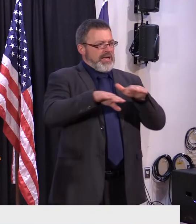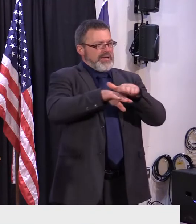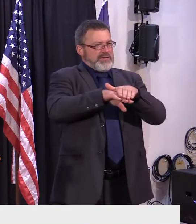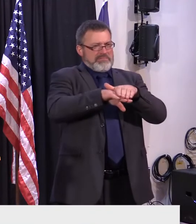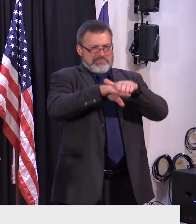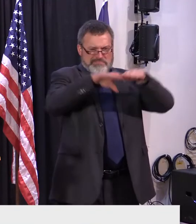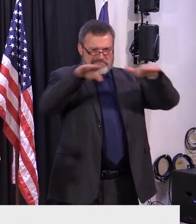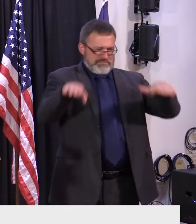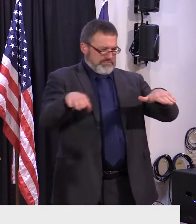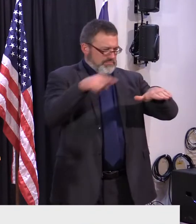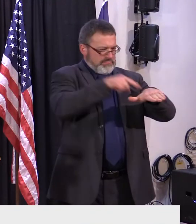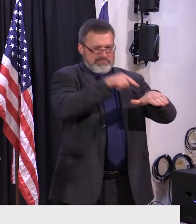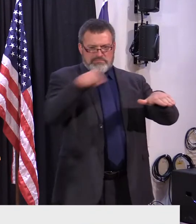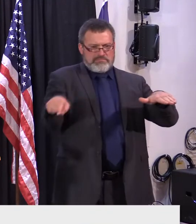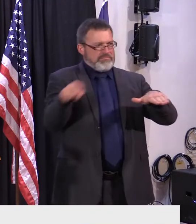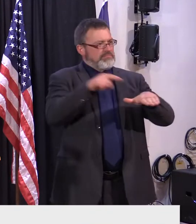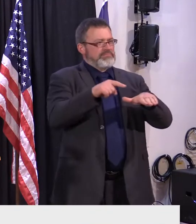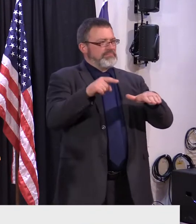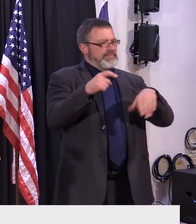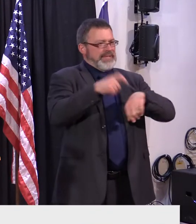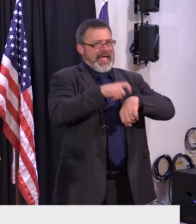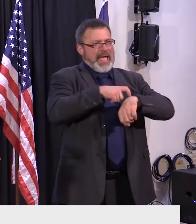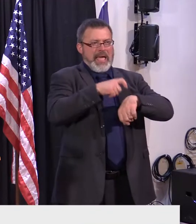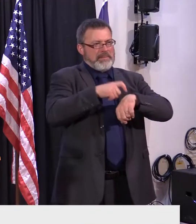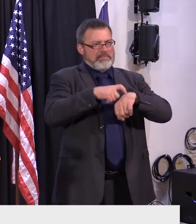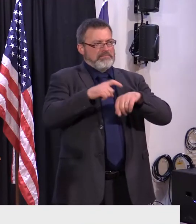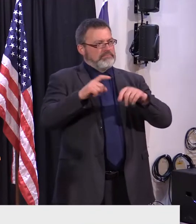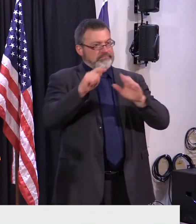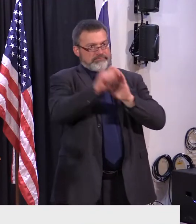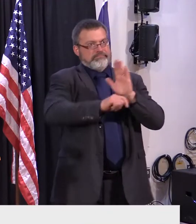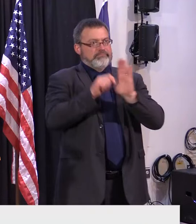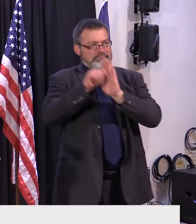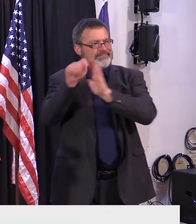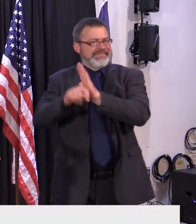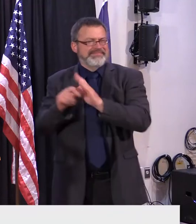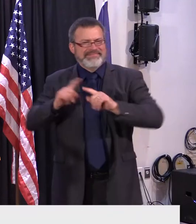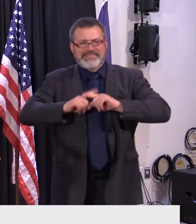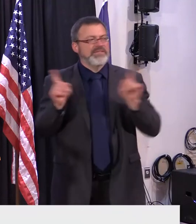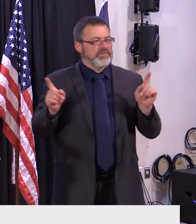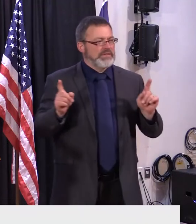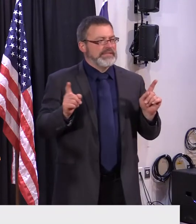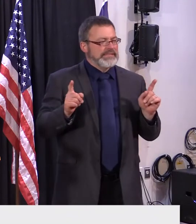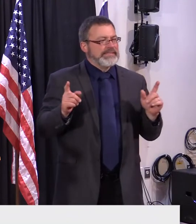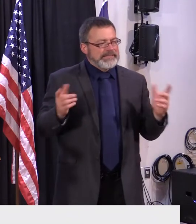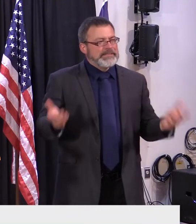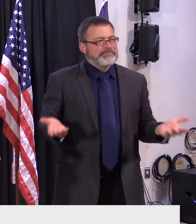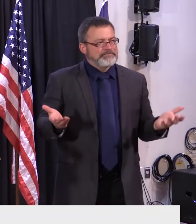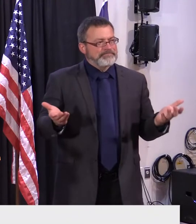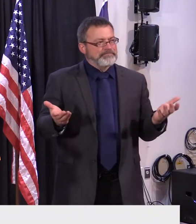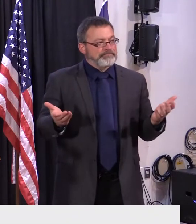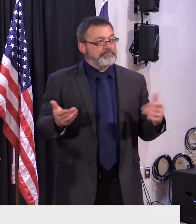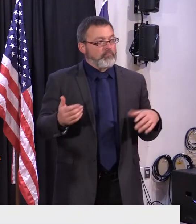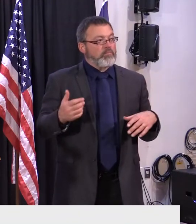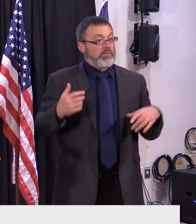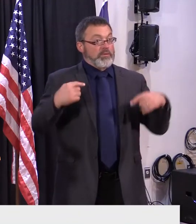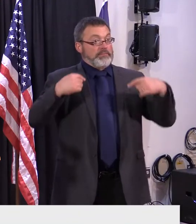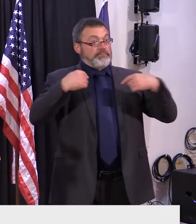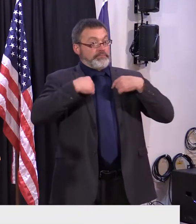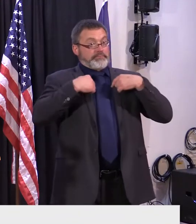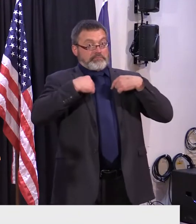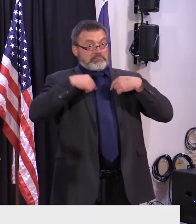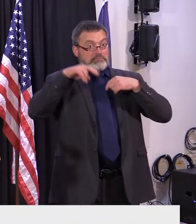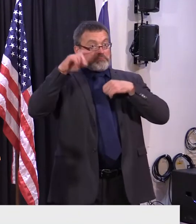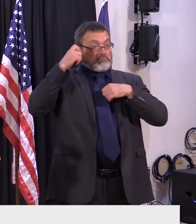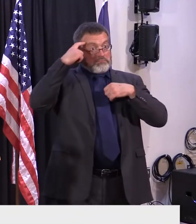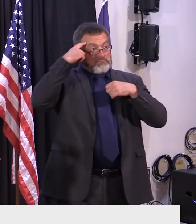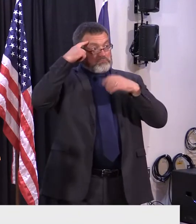more legislative action taken recently. So we have committed to the Vermont Abenakis,